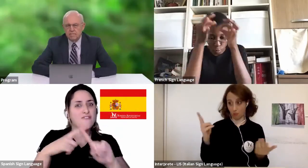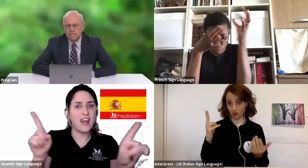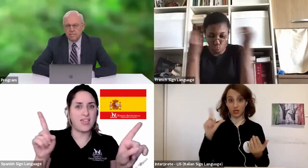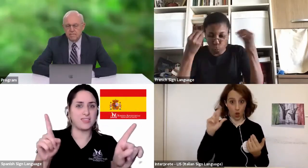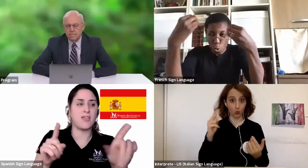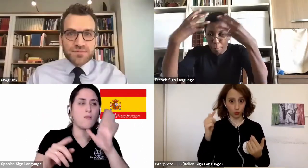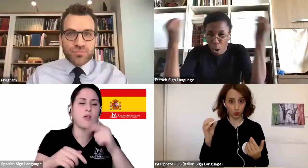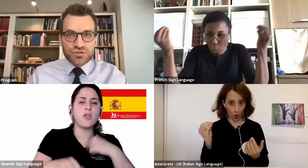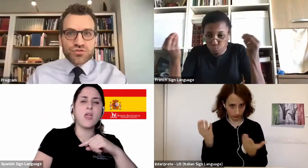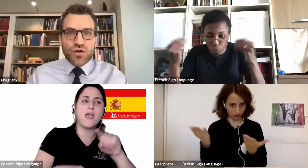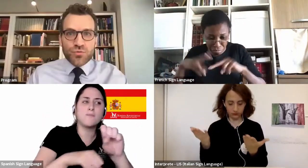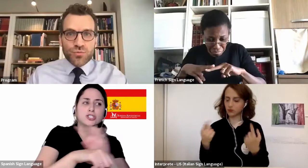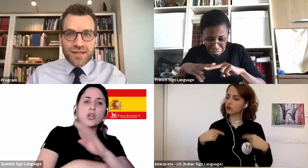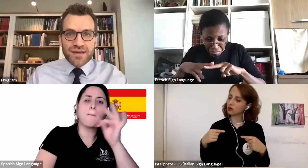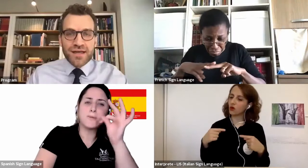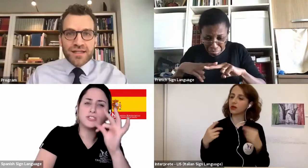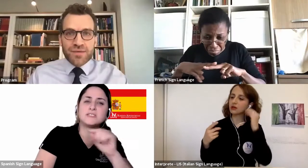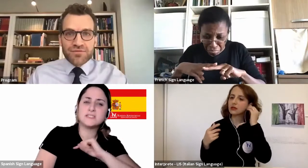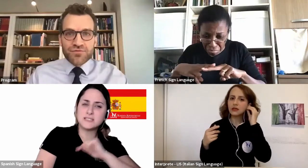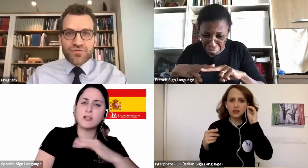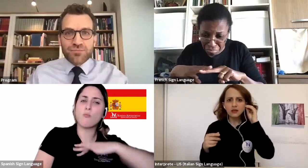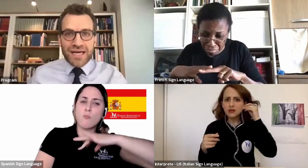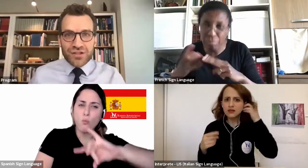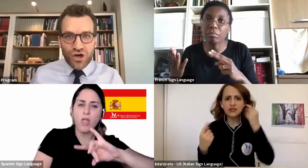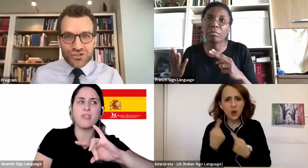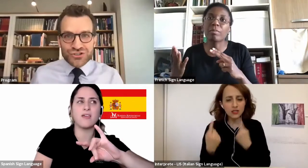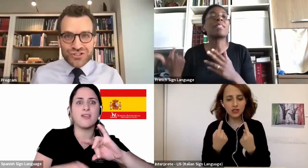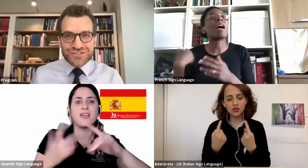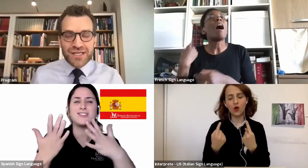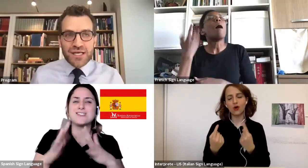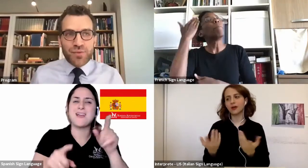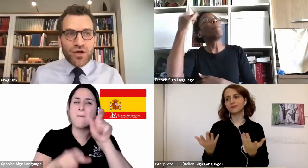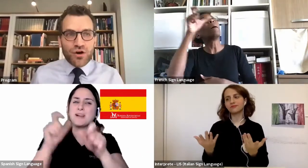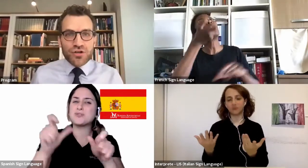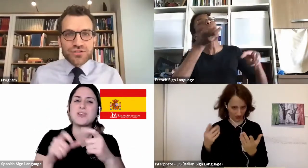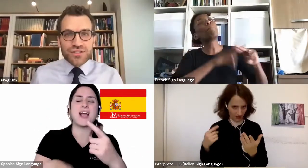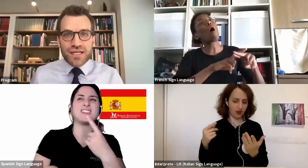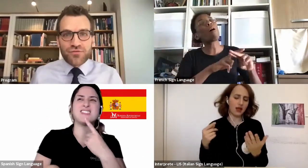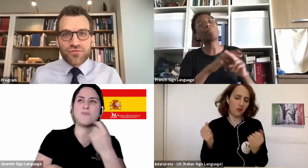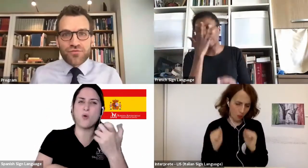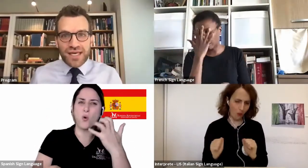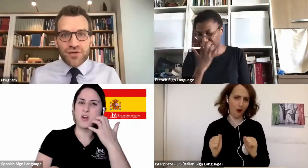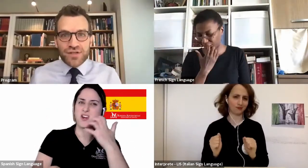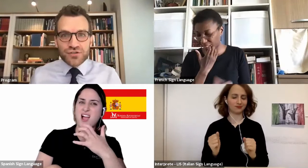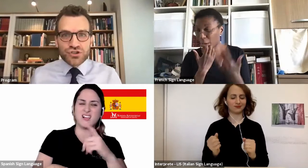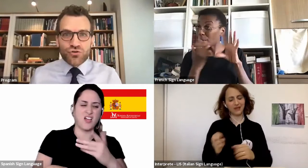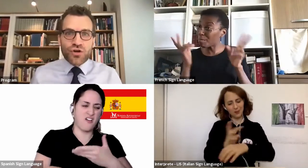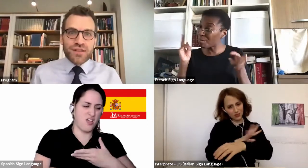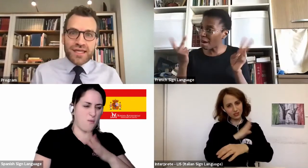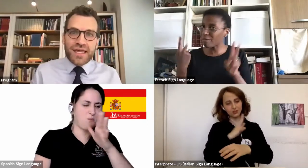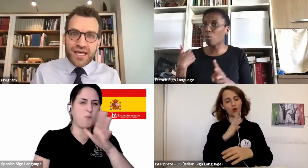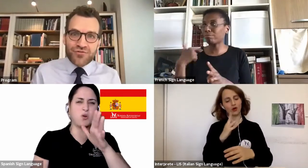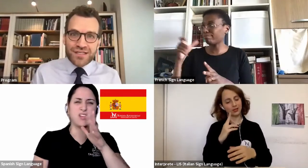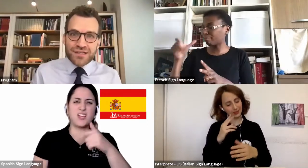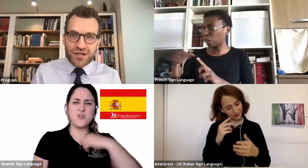that's okay. Sometimes people struggle with that. They may even feel bad conscience, because they can feel joy,